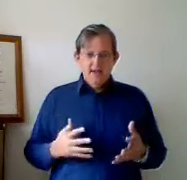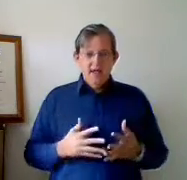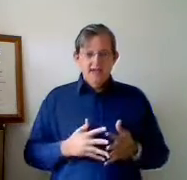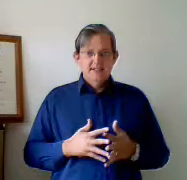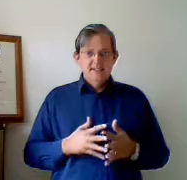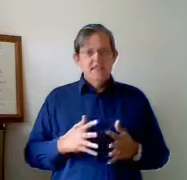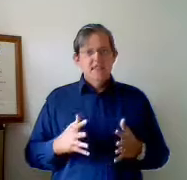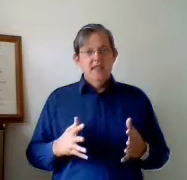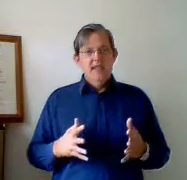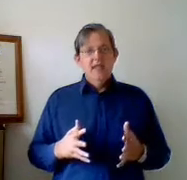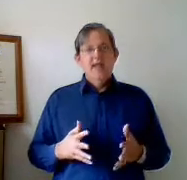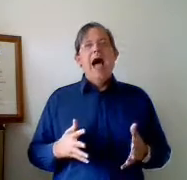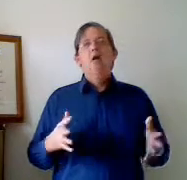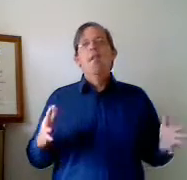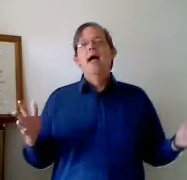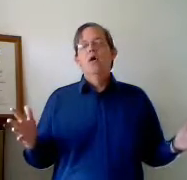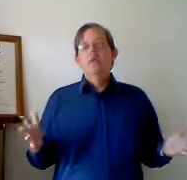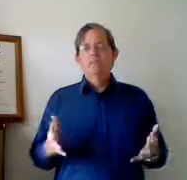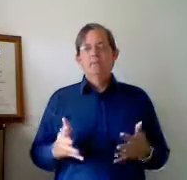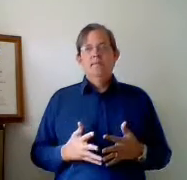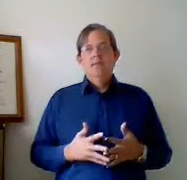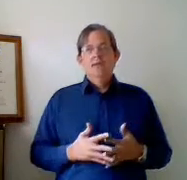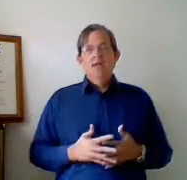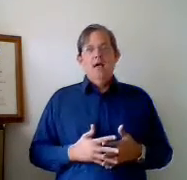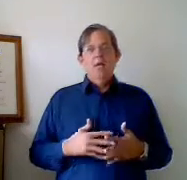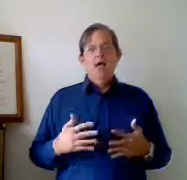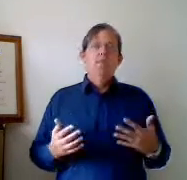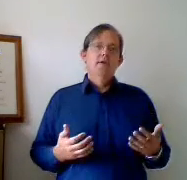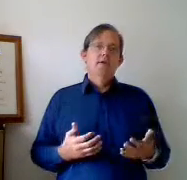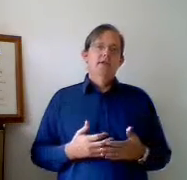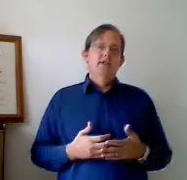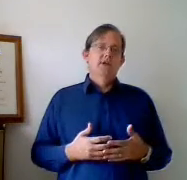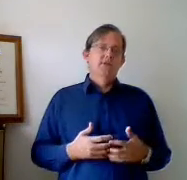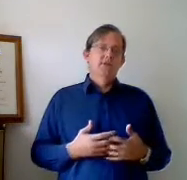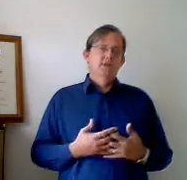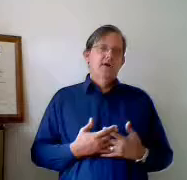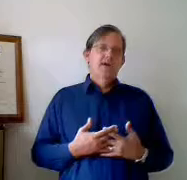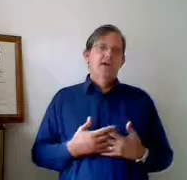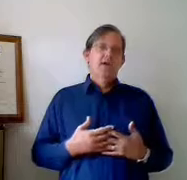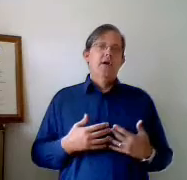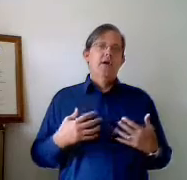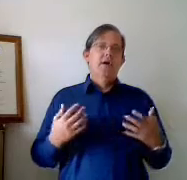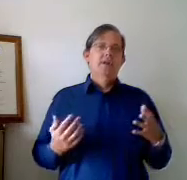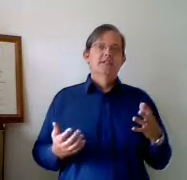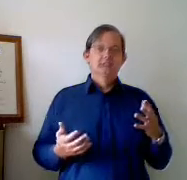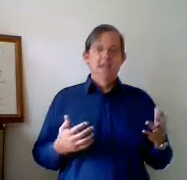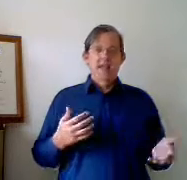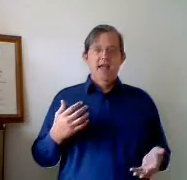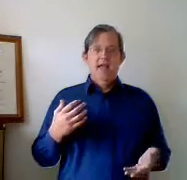utilizing the how may I help you. How may I help you indicates to a customer that you are interested in